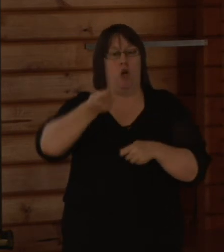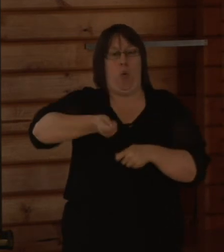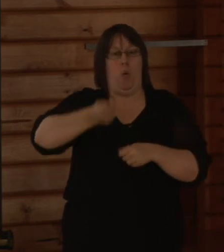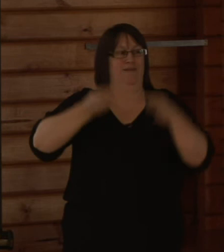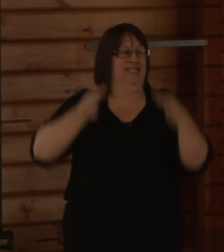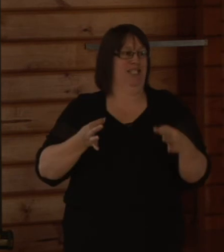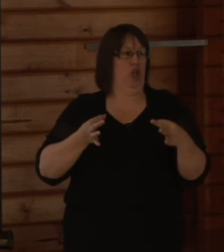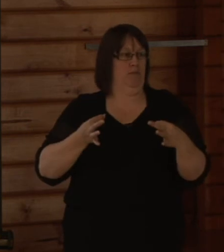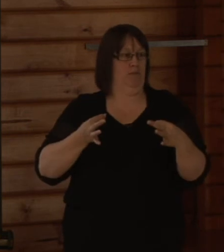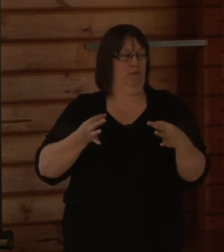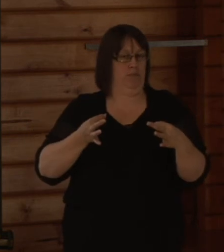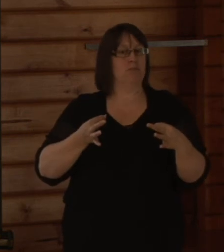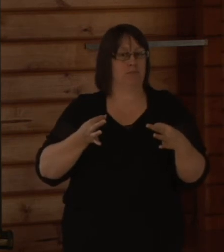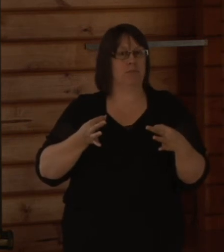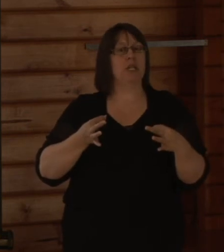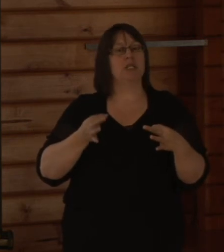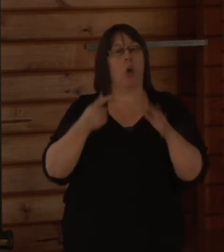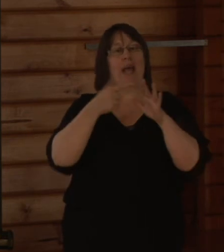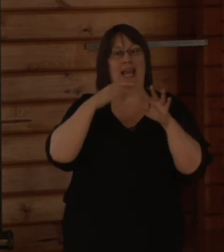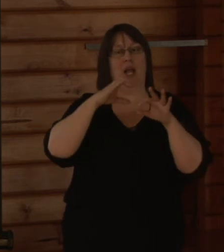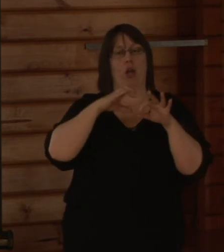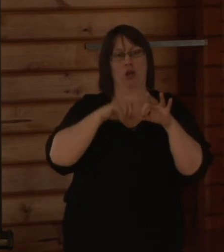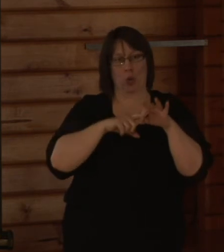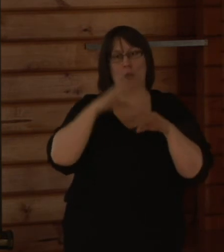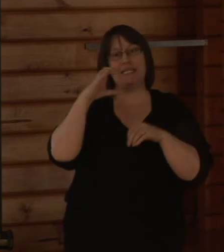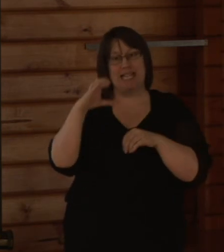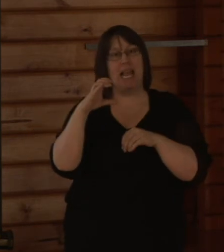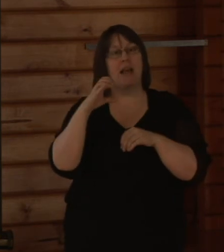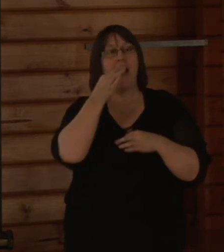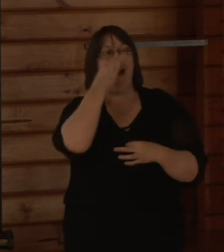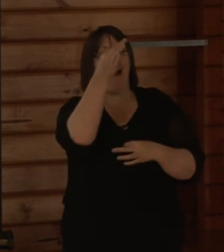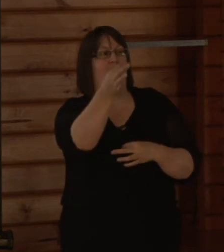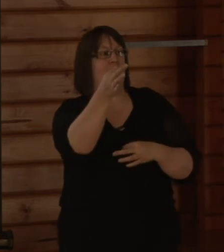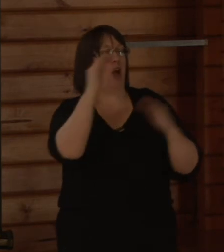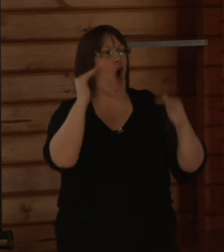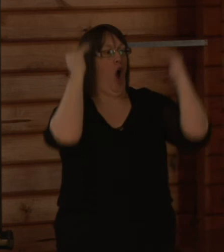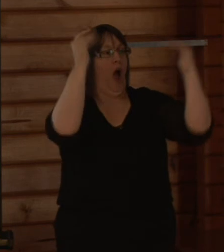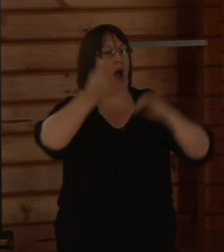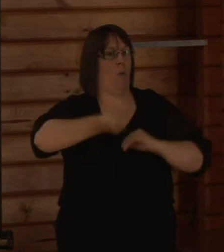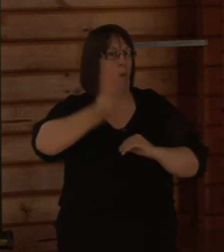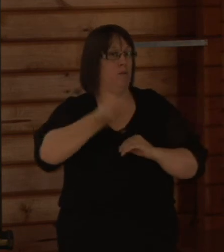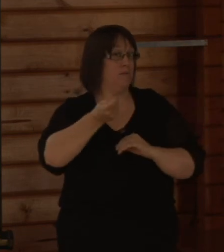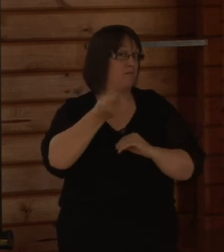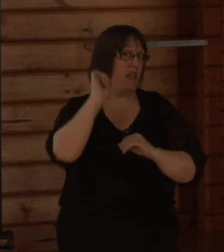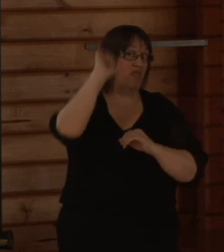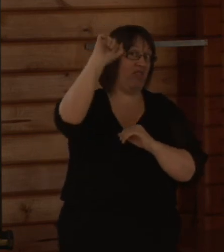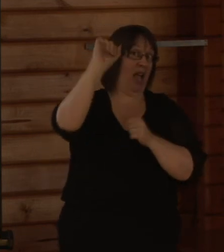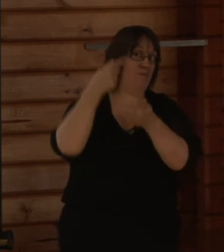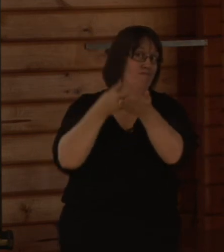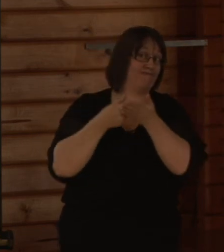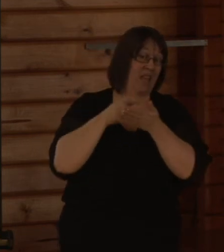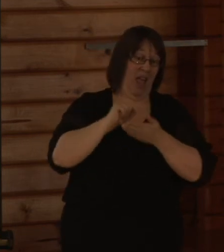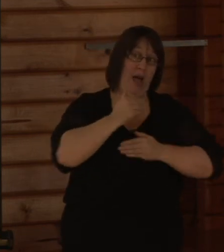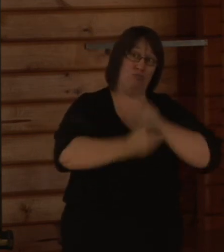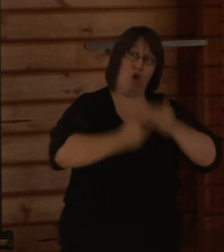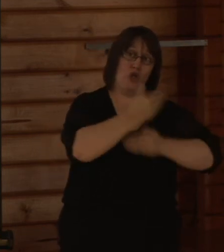where the earthquake commission are seeking a decision from the High Court as to whether the process